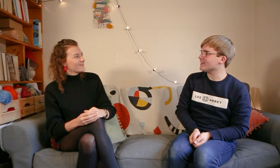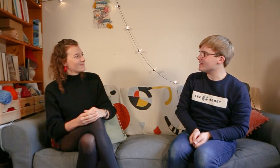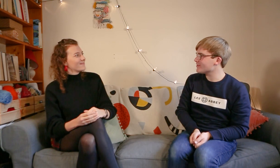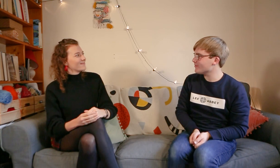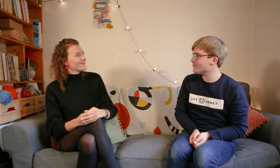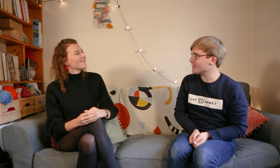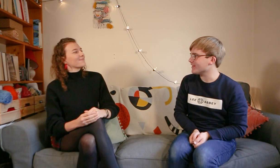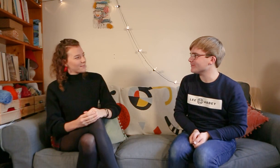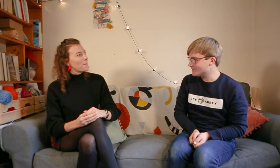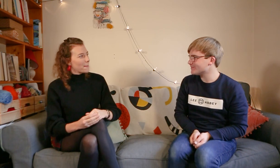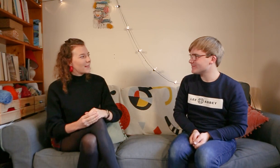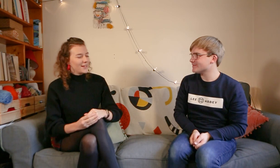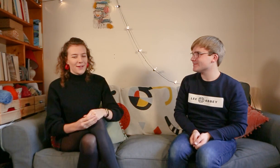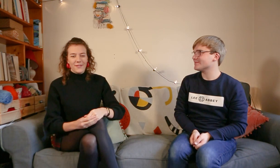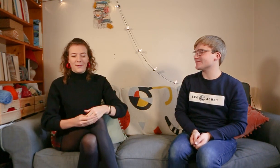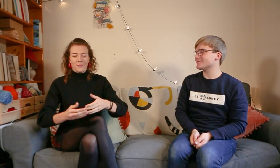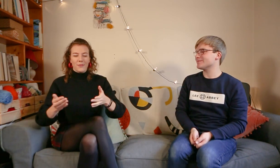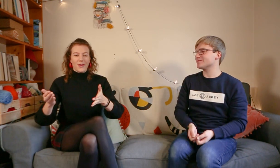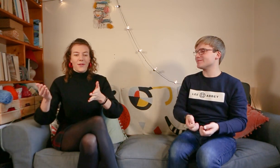Yeah. Let's go from the beginning. Lovely. We go.